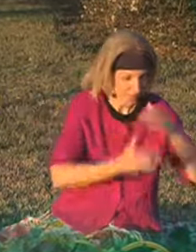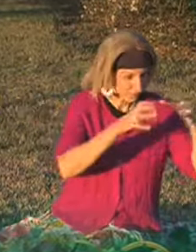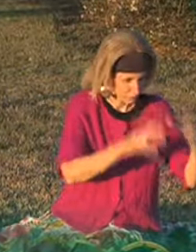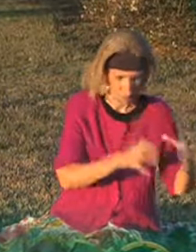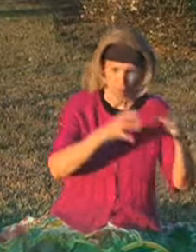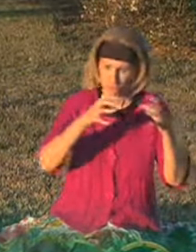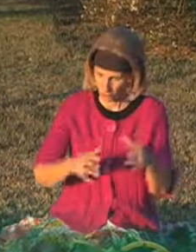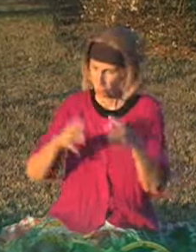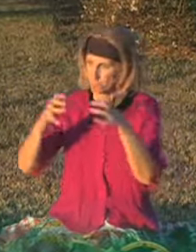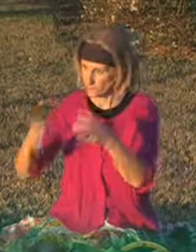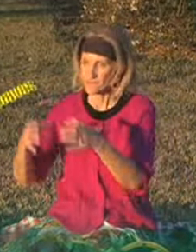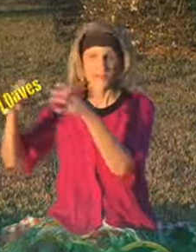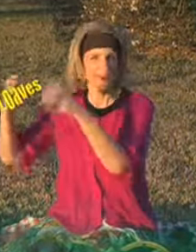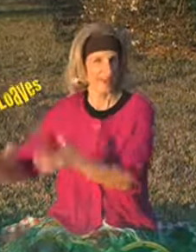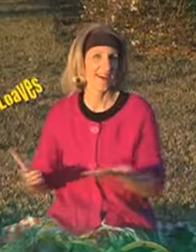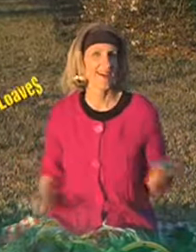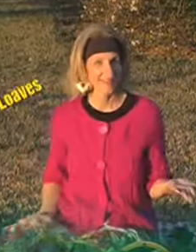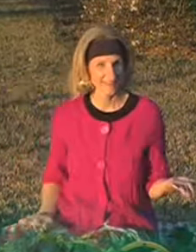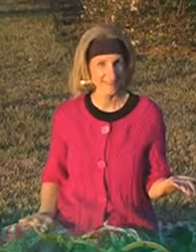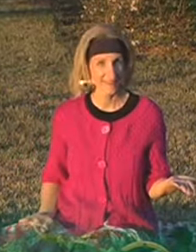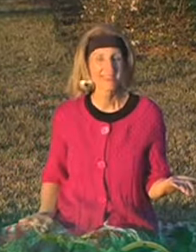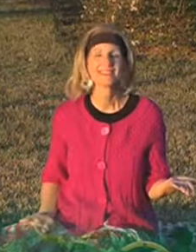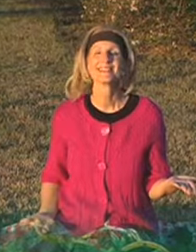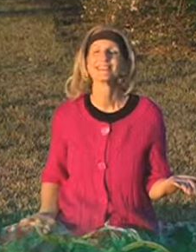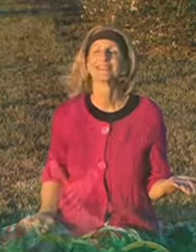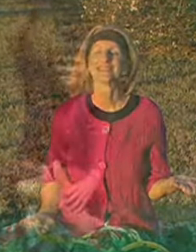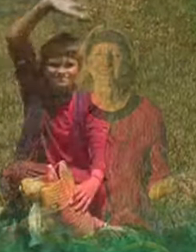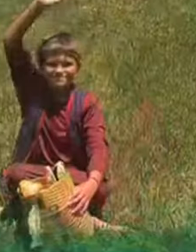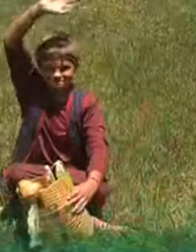five loaves of barley bread.